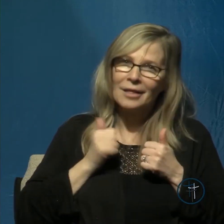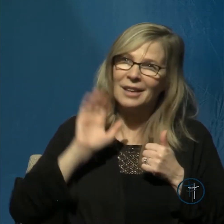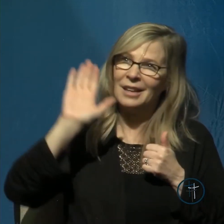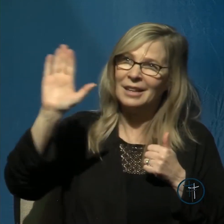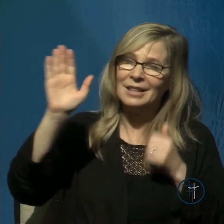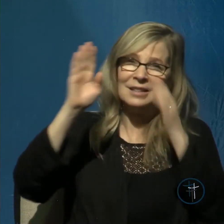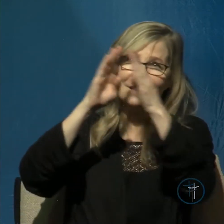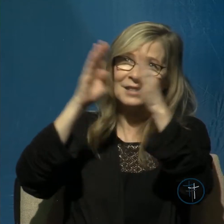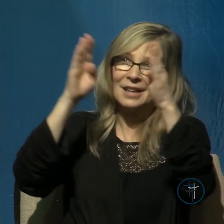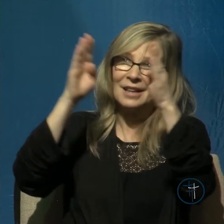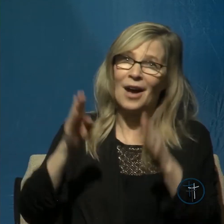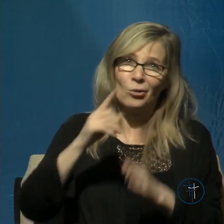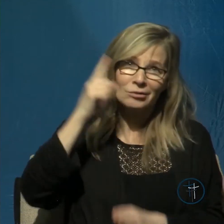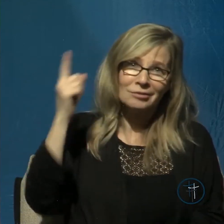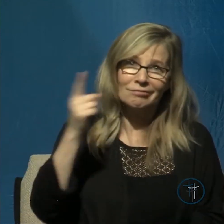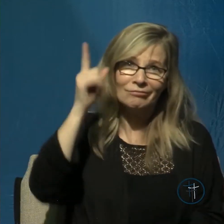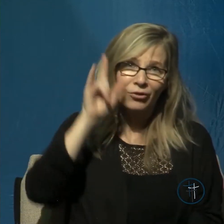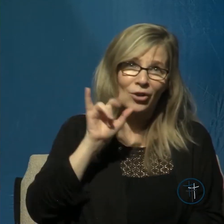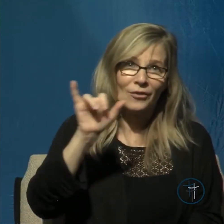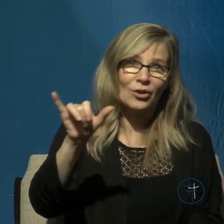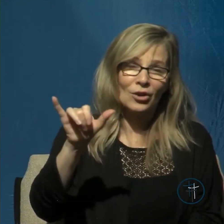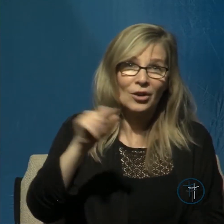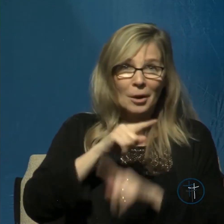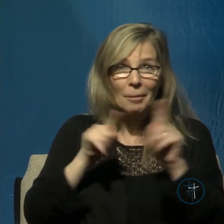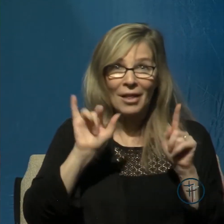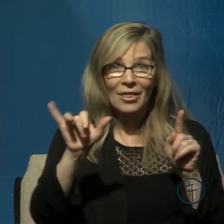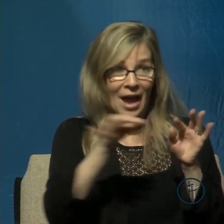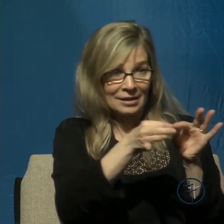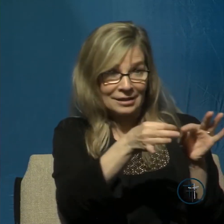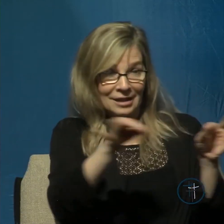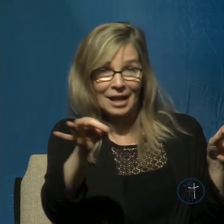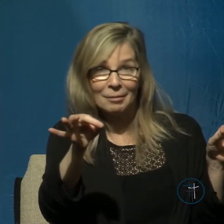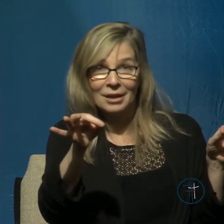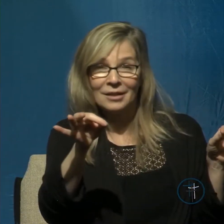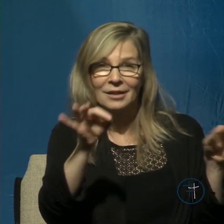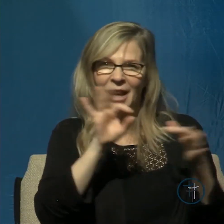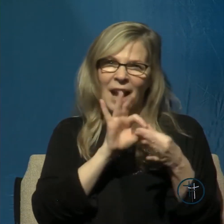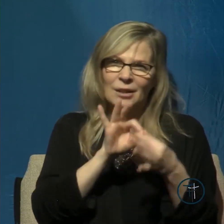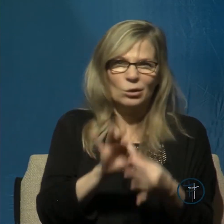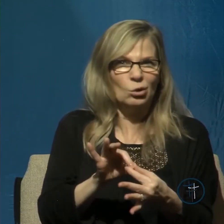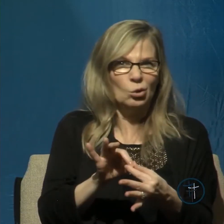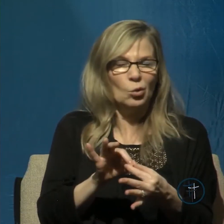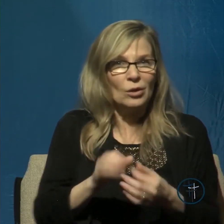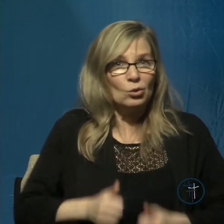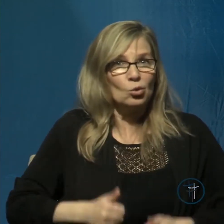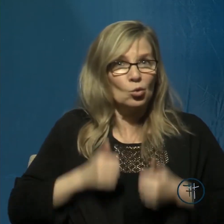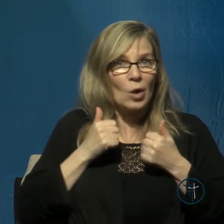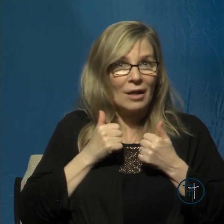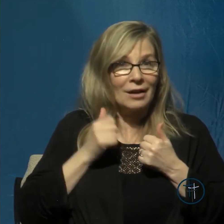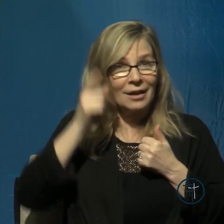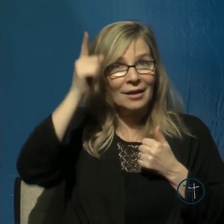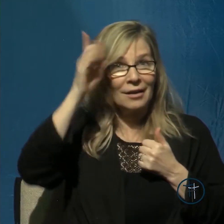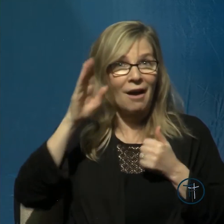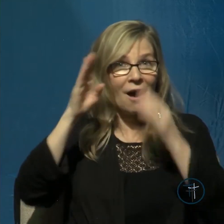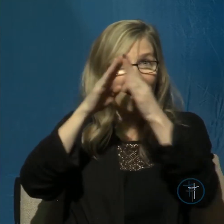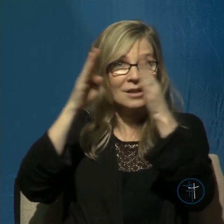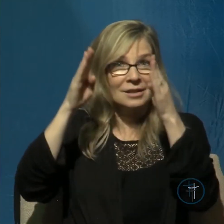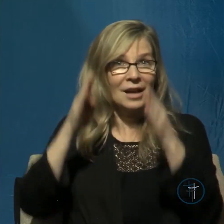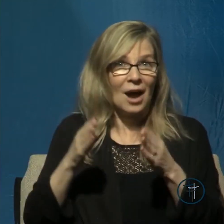that statement Psalm 23 that has to do with dwelling in God's house in heaven this statement here